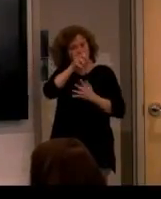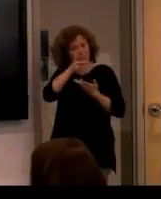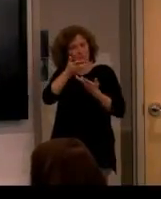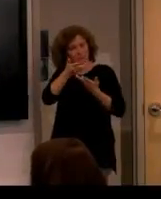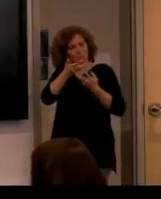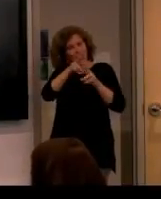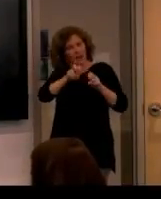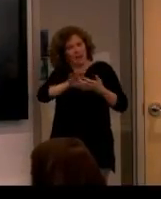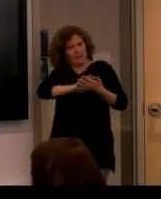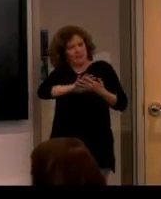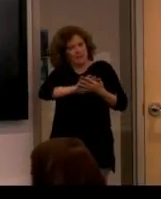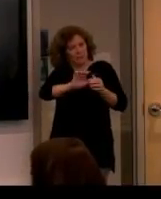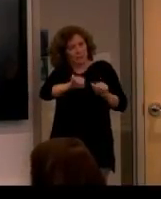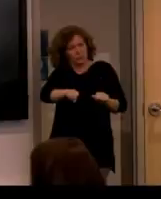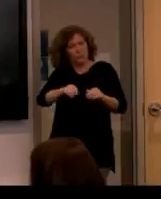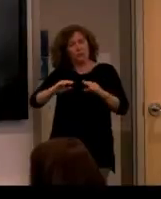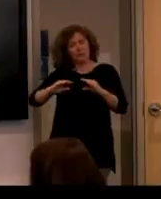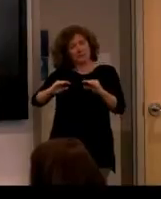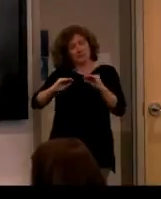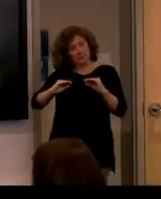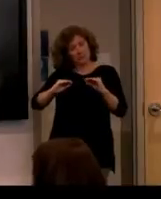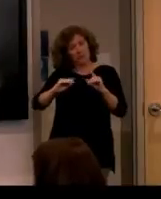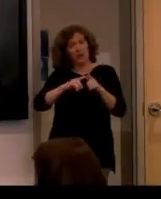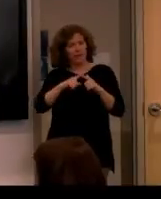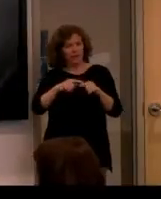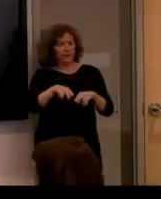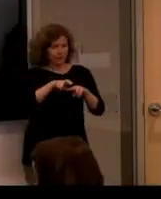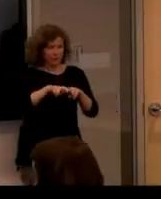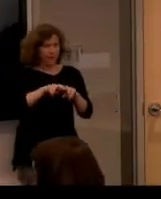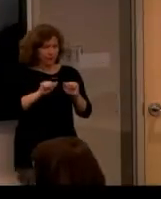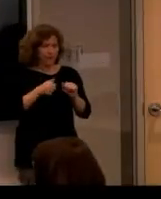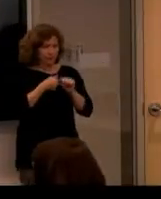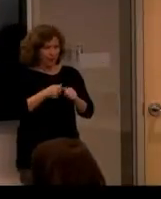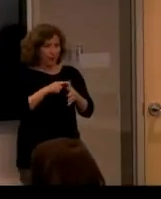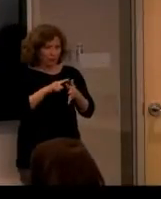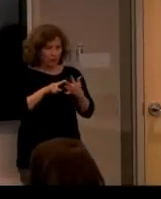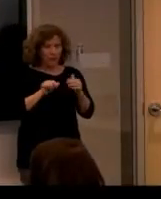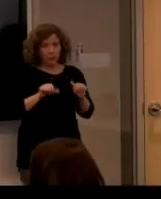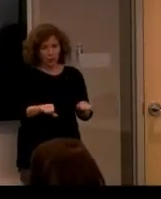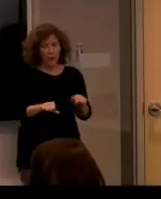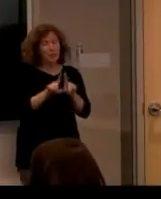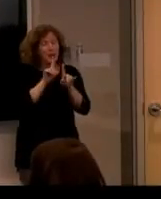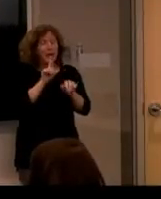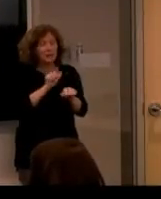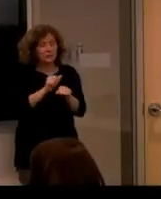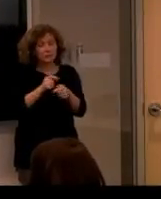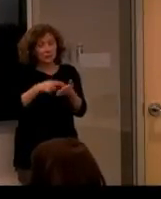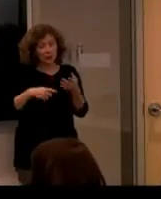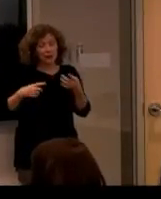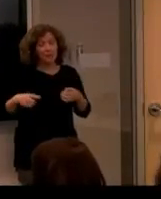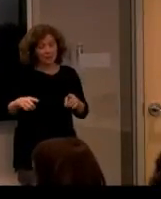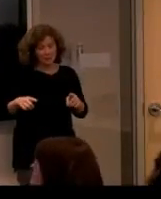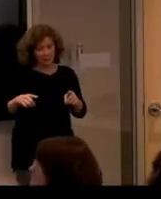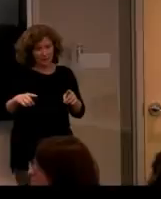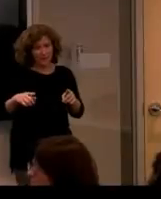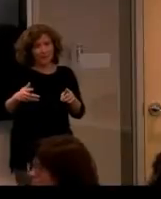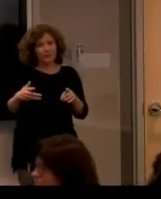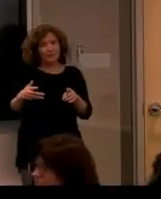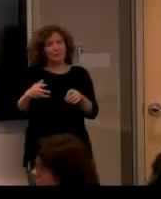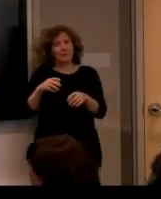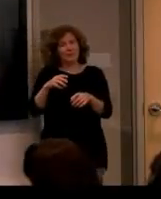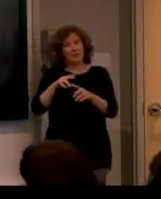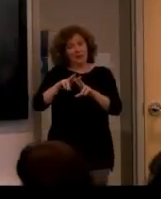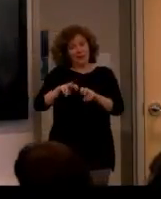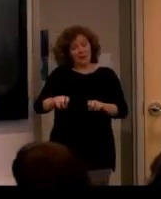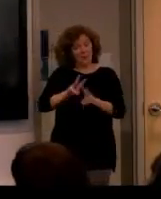analysing film that you could have taught us and then we could do it but actually what happened in those analysis